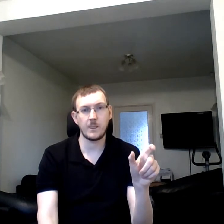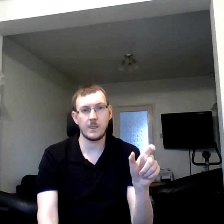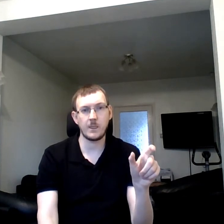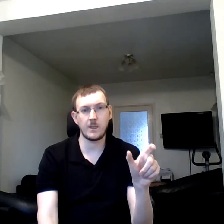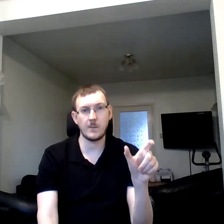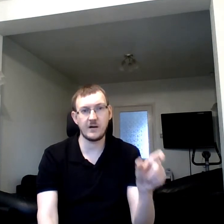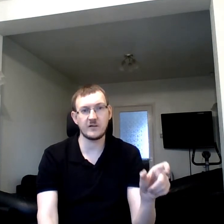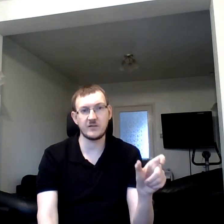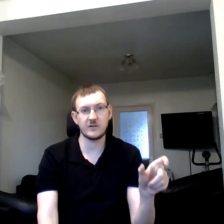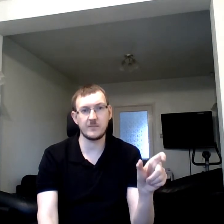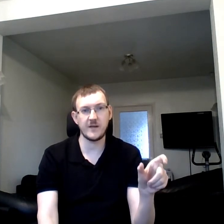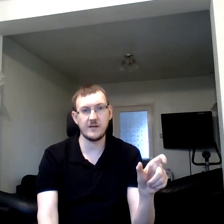a part of something.